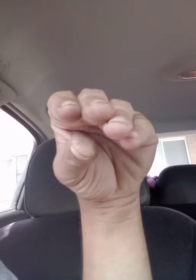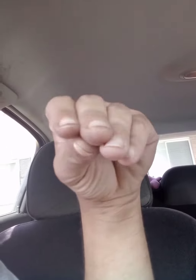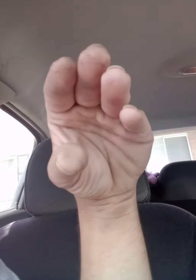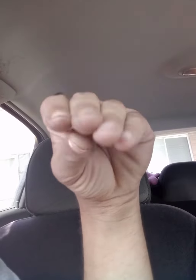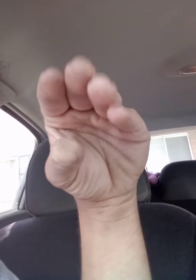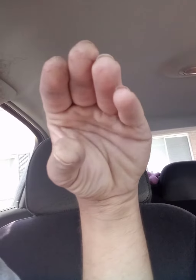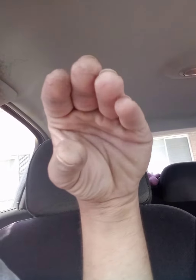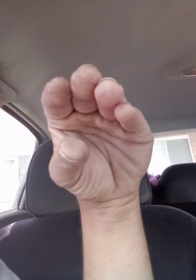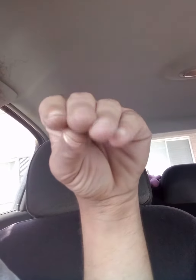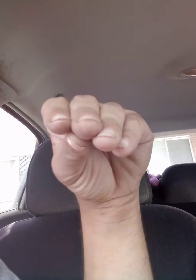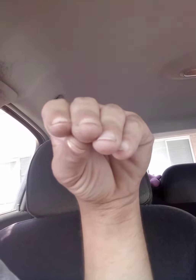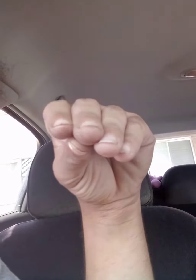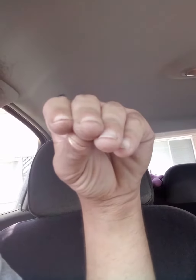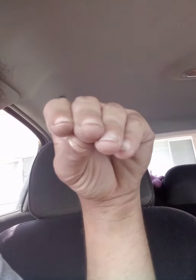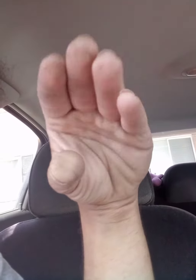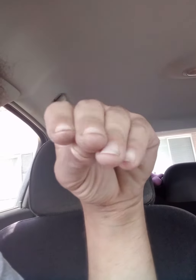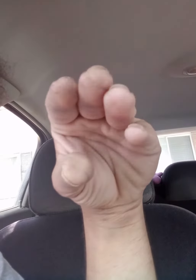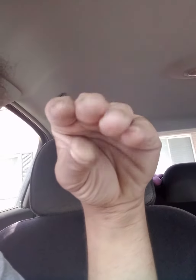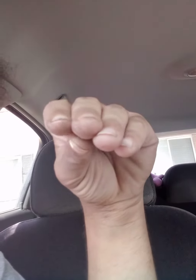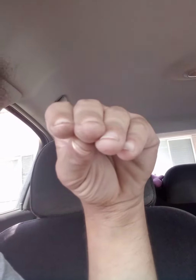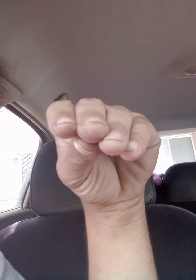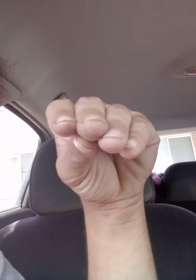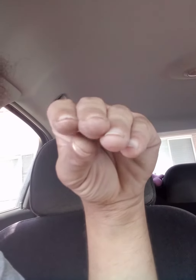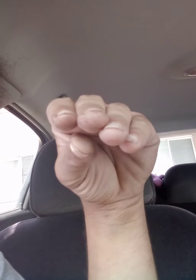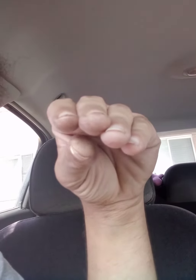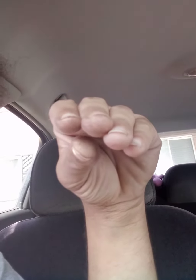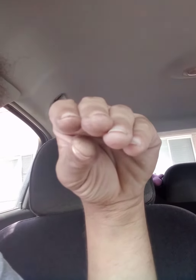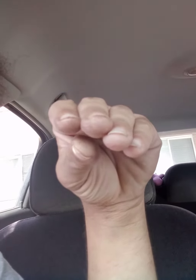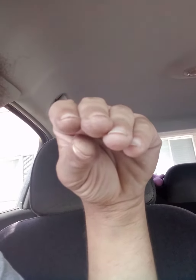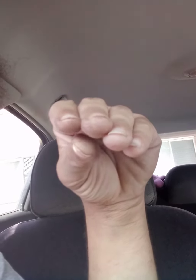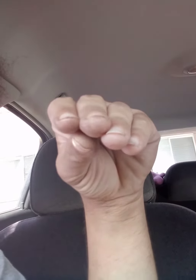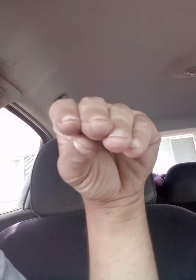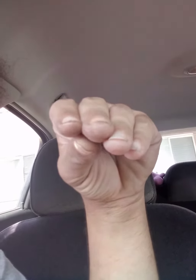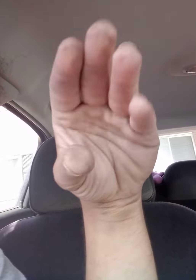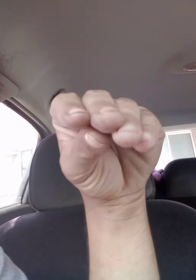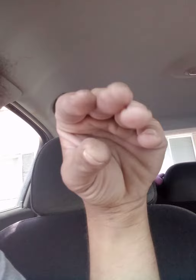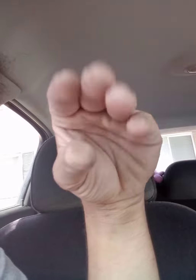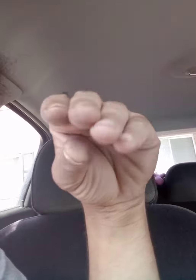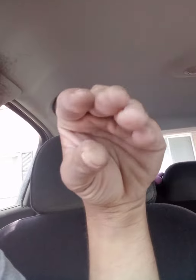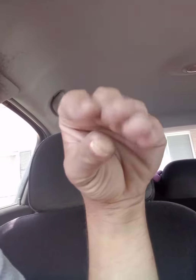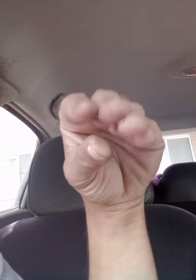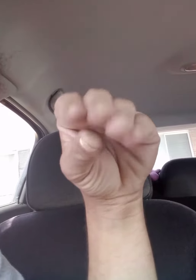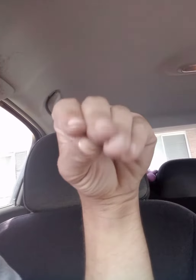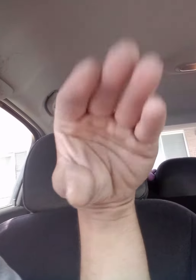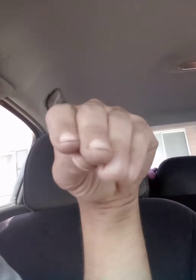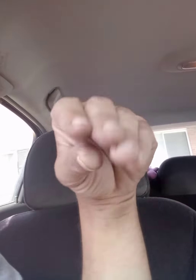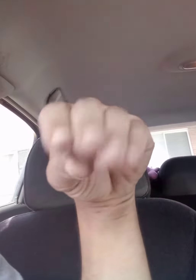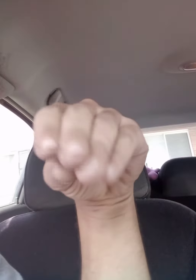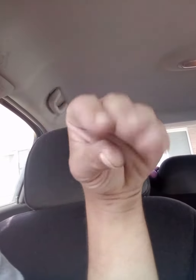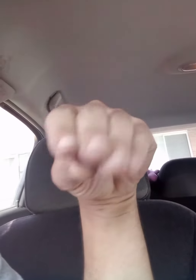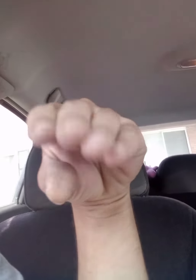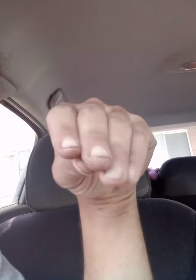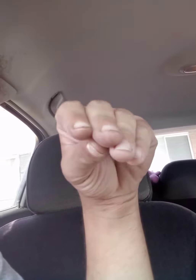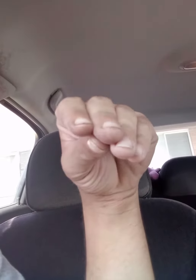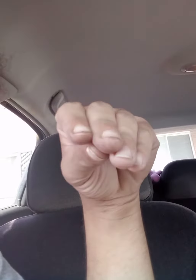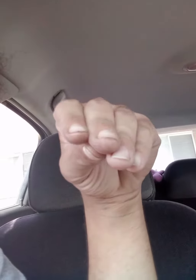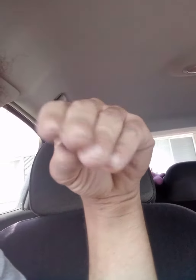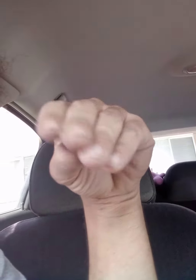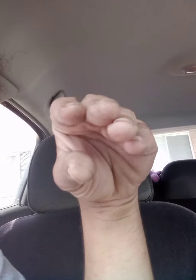so uh yeah y'all uh yeah i don't know what to say man but yeah man a lot of shit going on uh shit